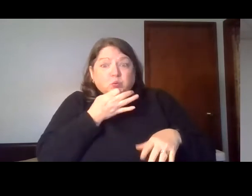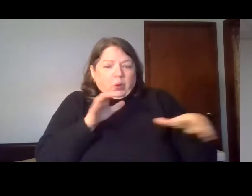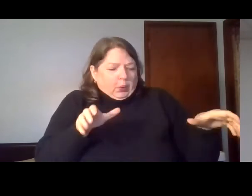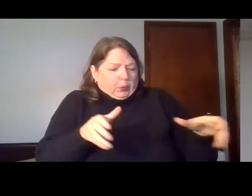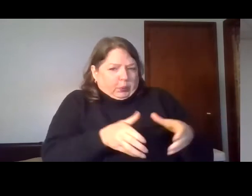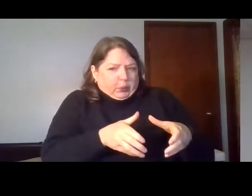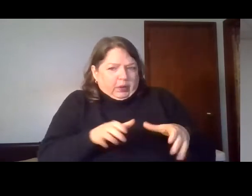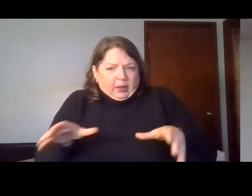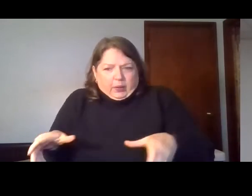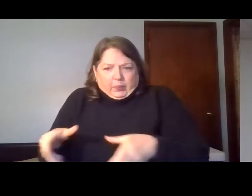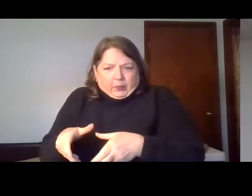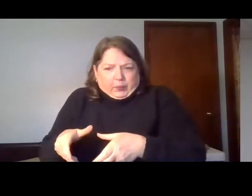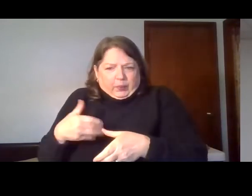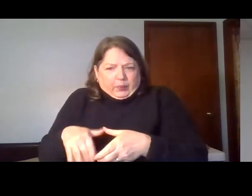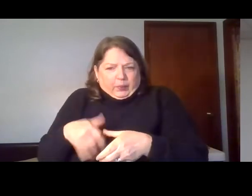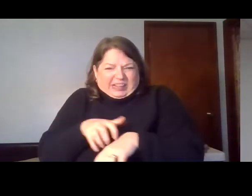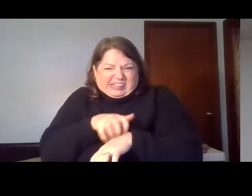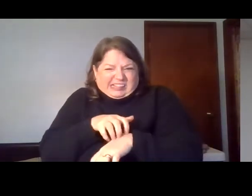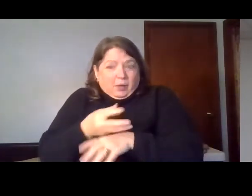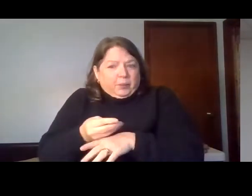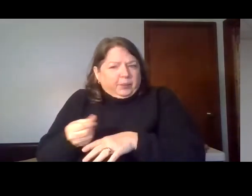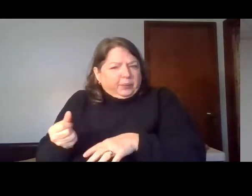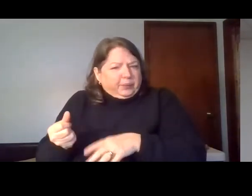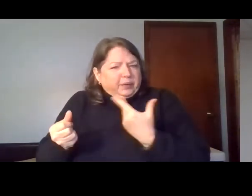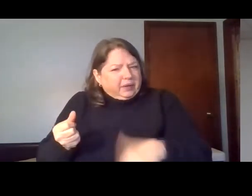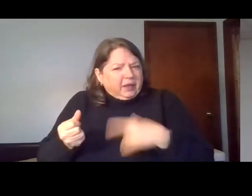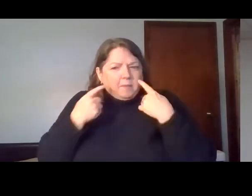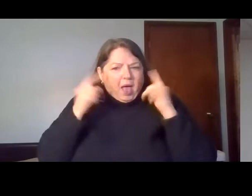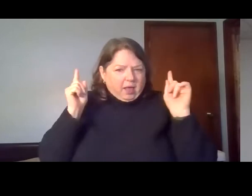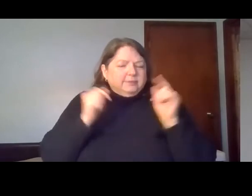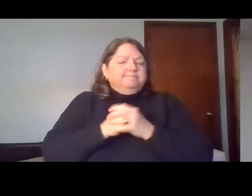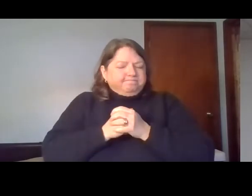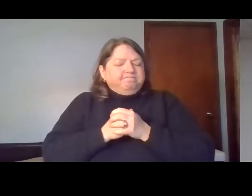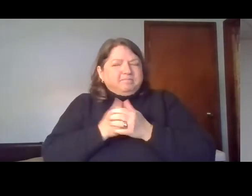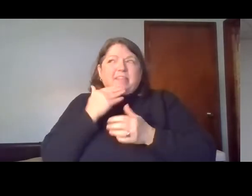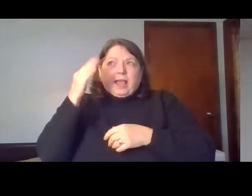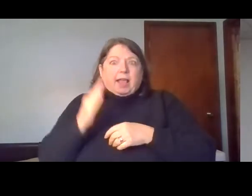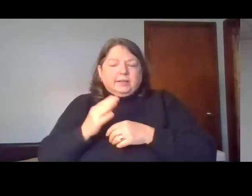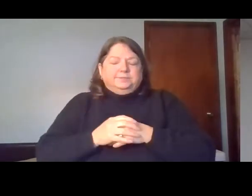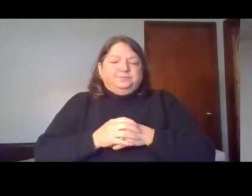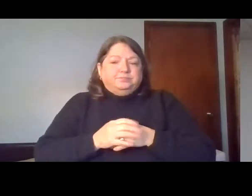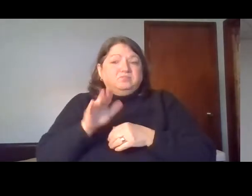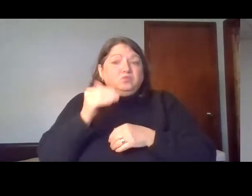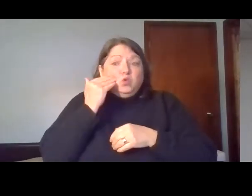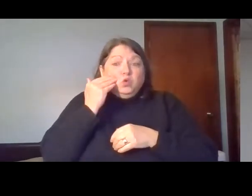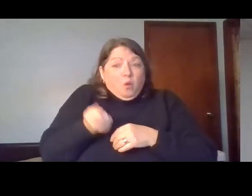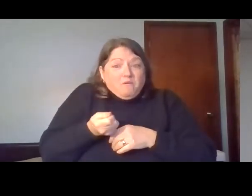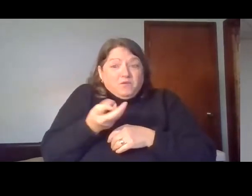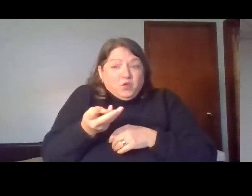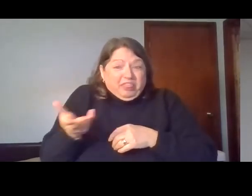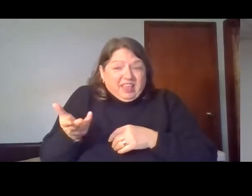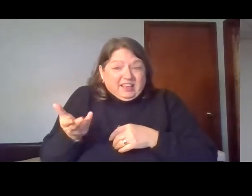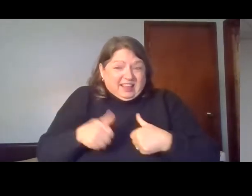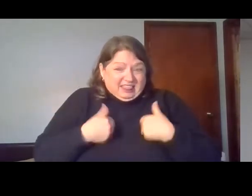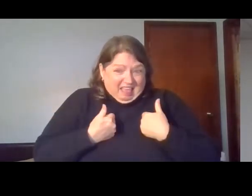was gone, and I thank God everything worked out. You know that there are some things in life that we